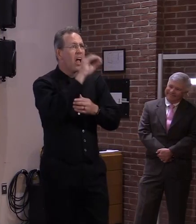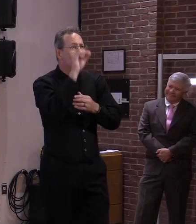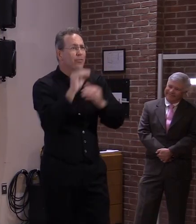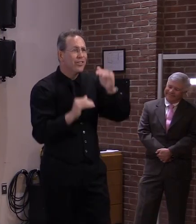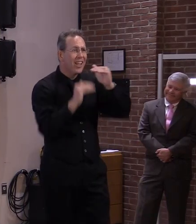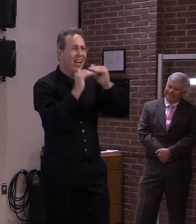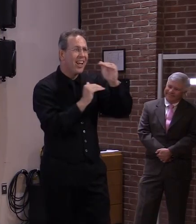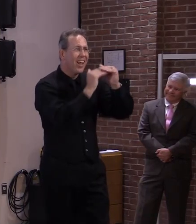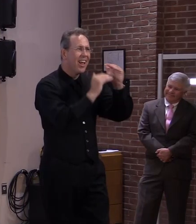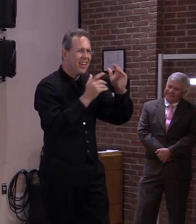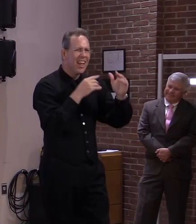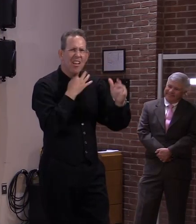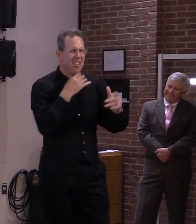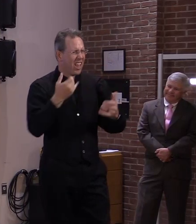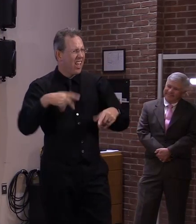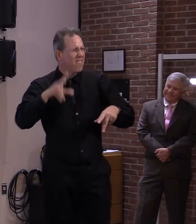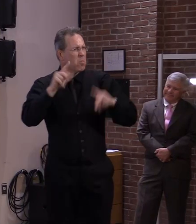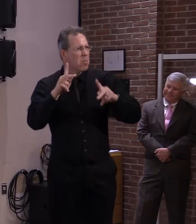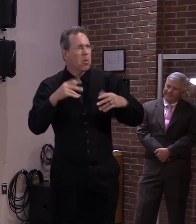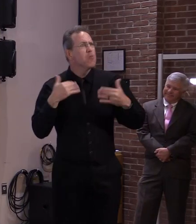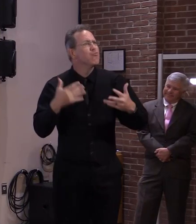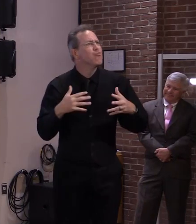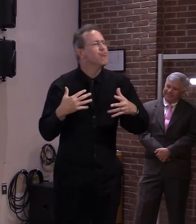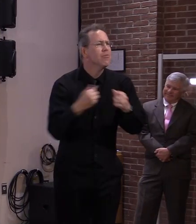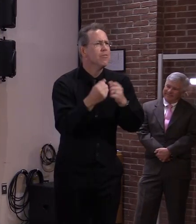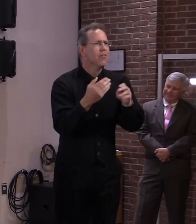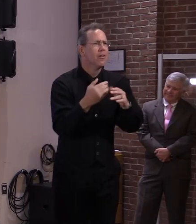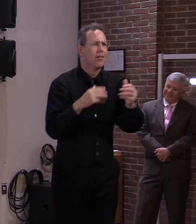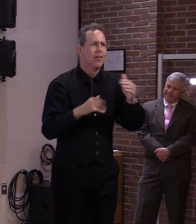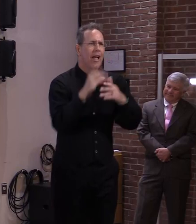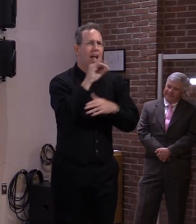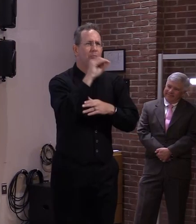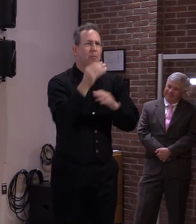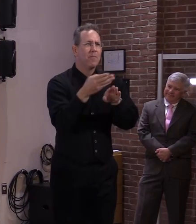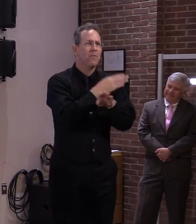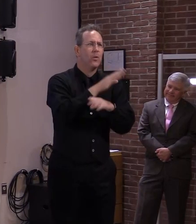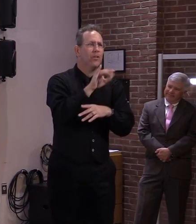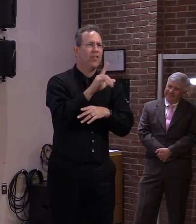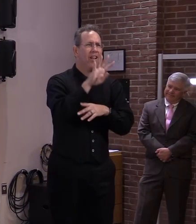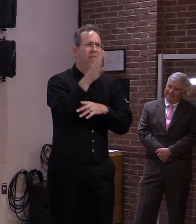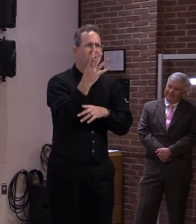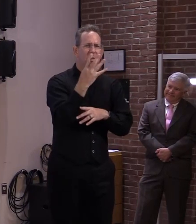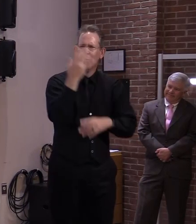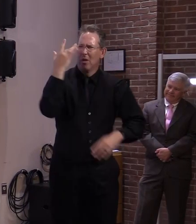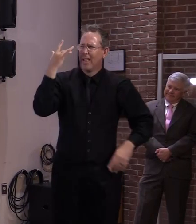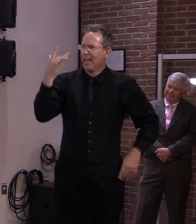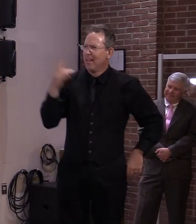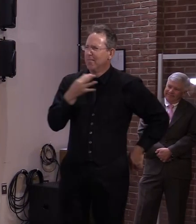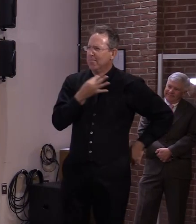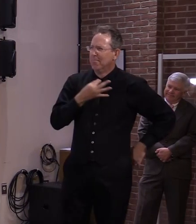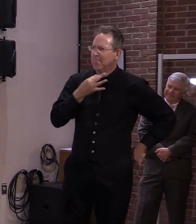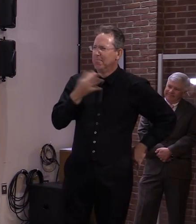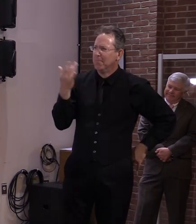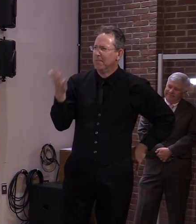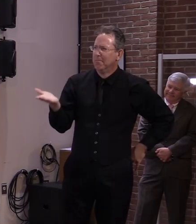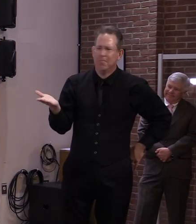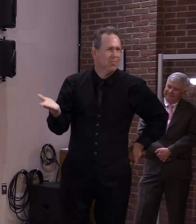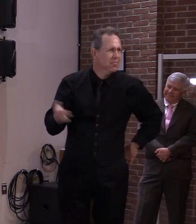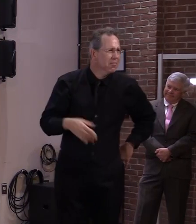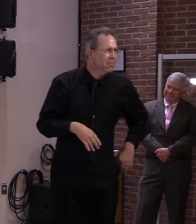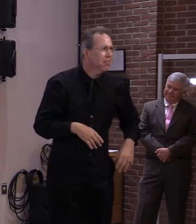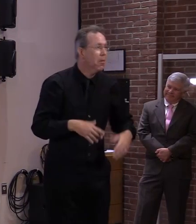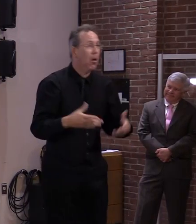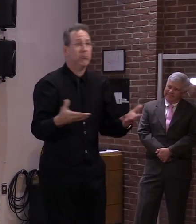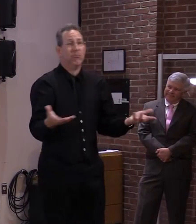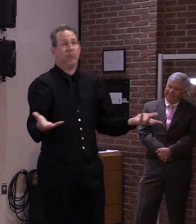you know i don't i don't have the complete answer um except that i knowing vermonters the way